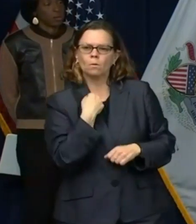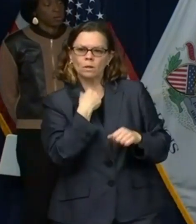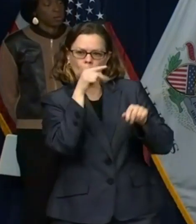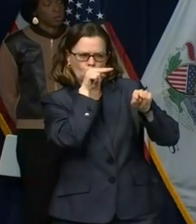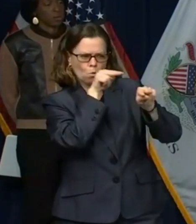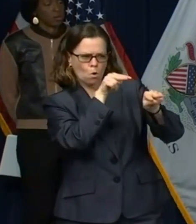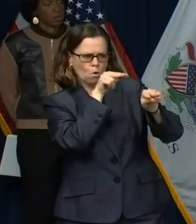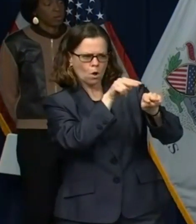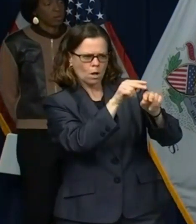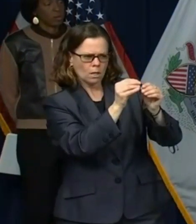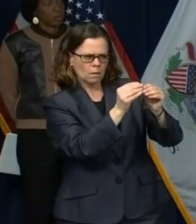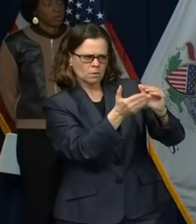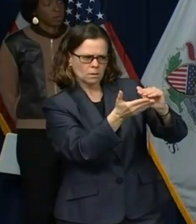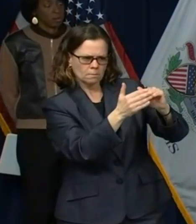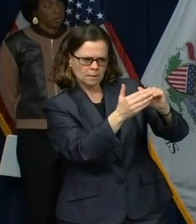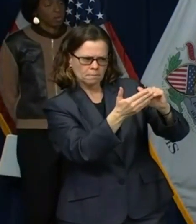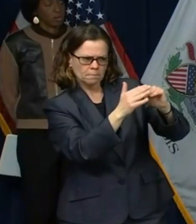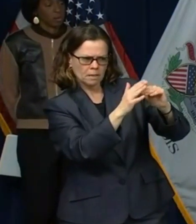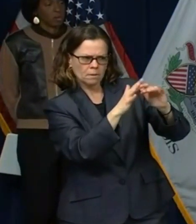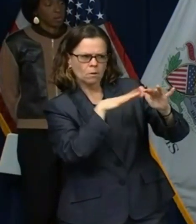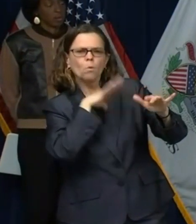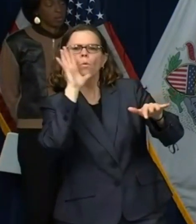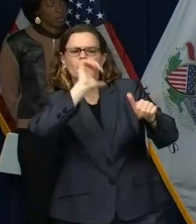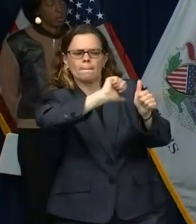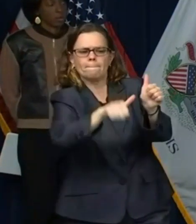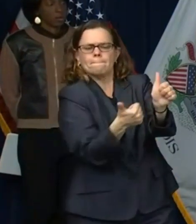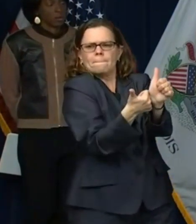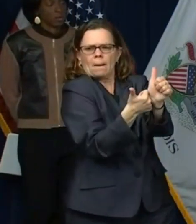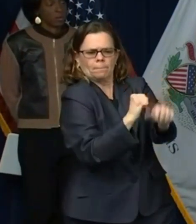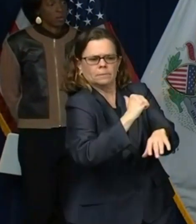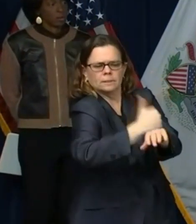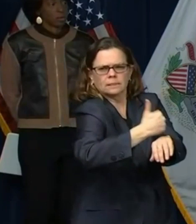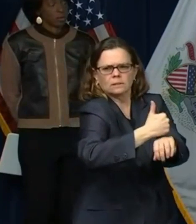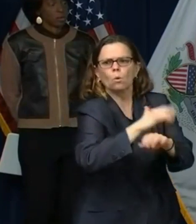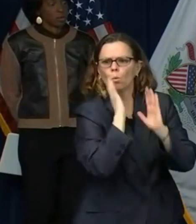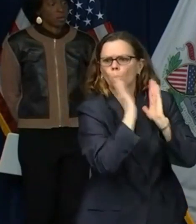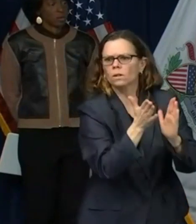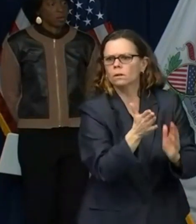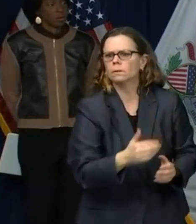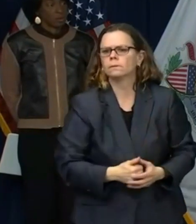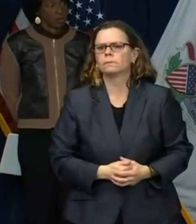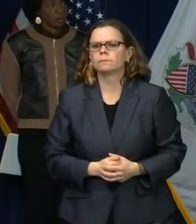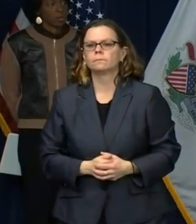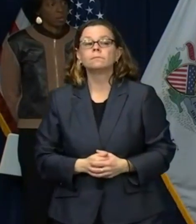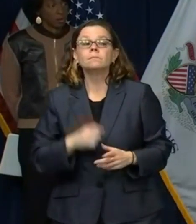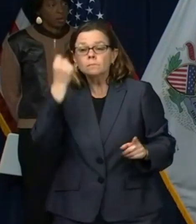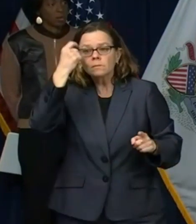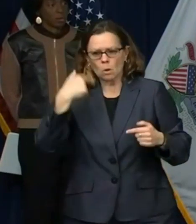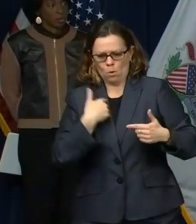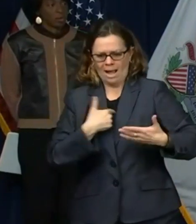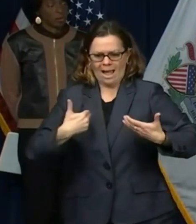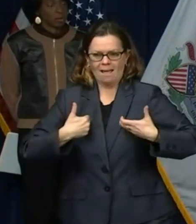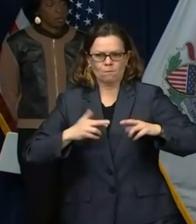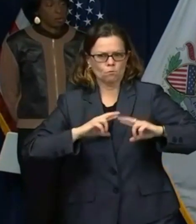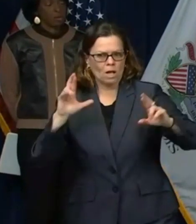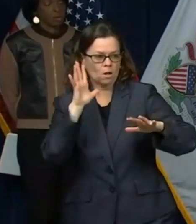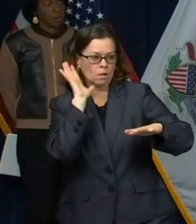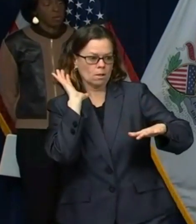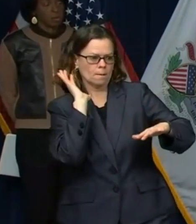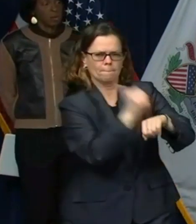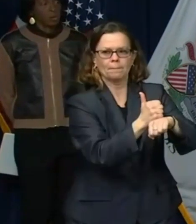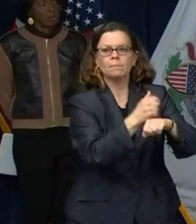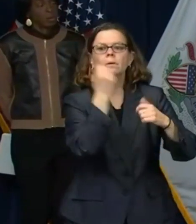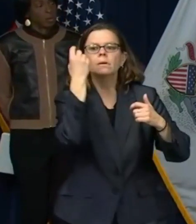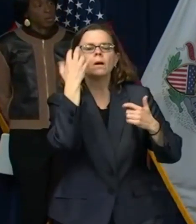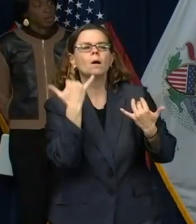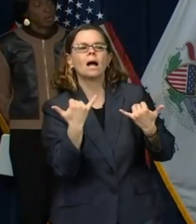so we're making them ready, but, you know, and so they're in a kind of a state of readiness but not turned on yet